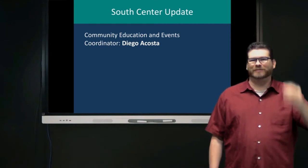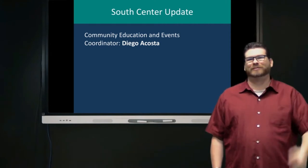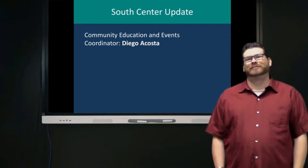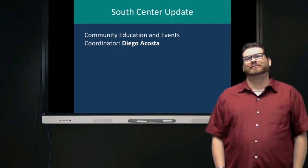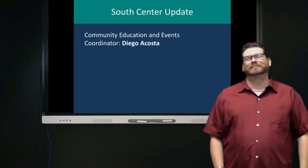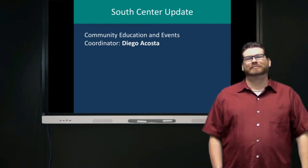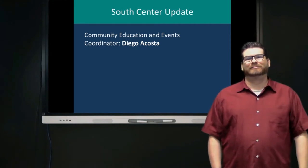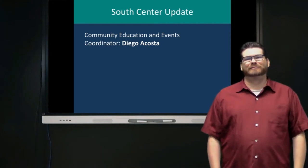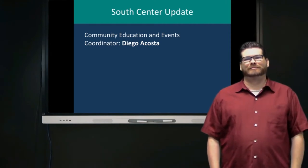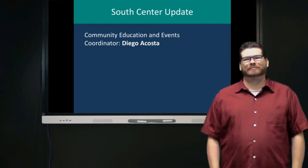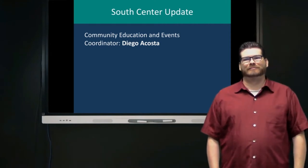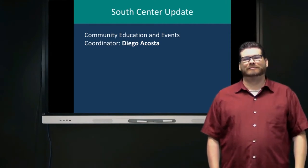forehead.